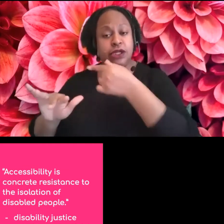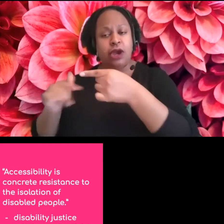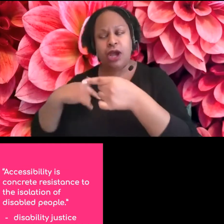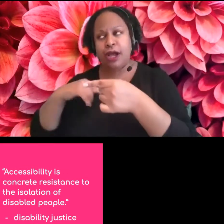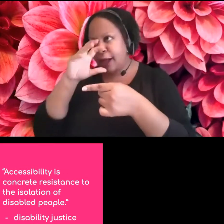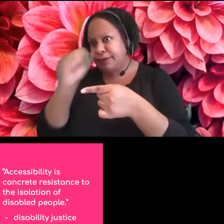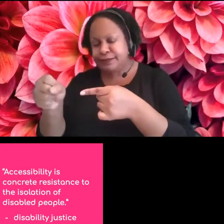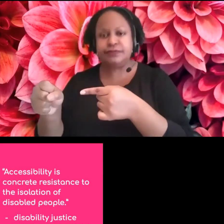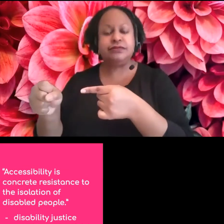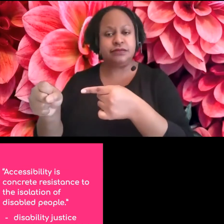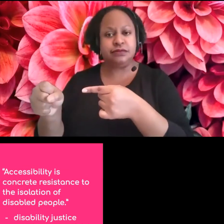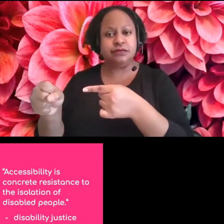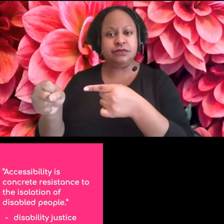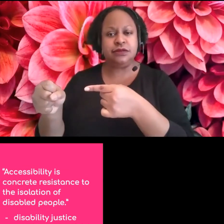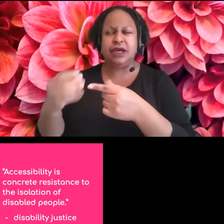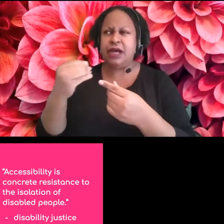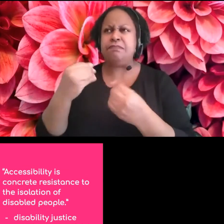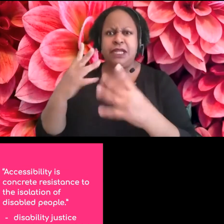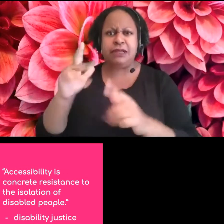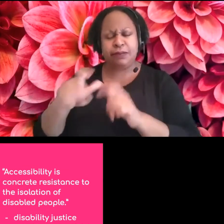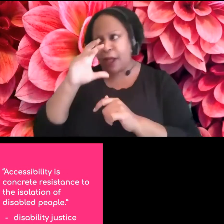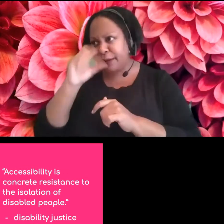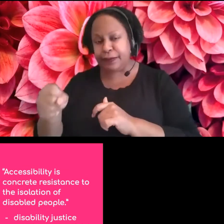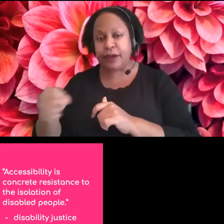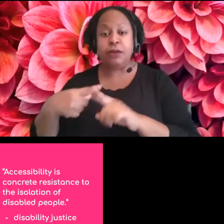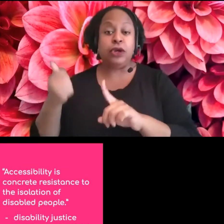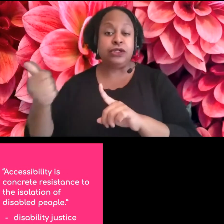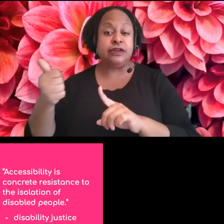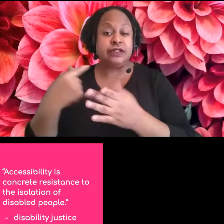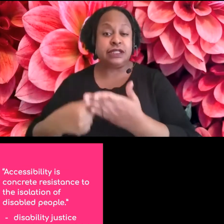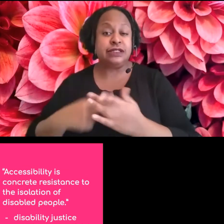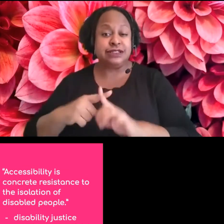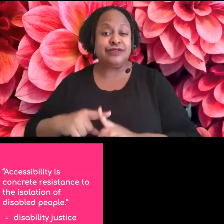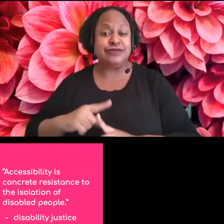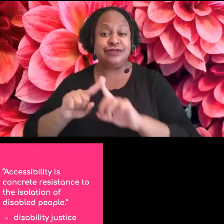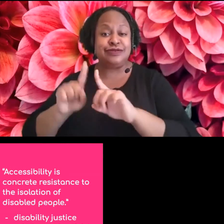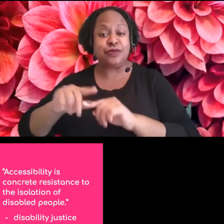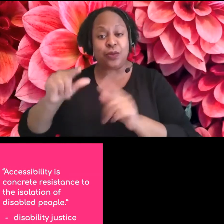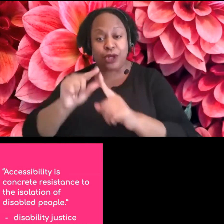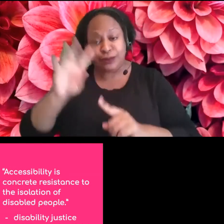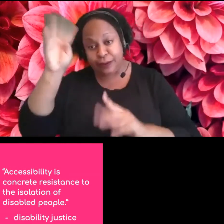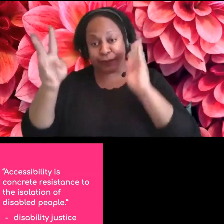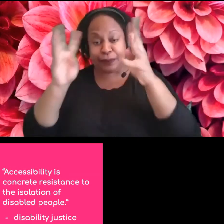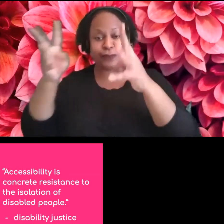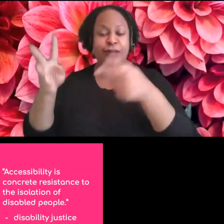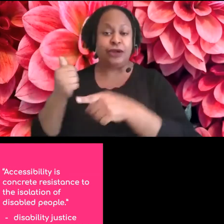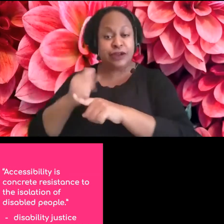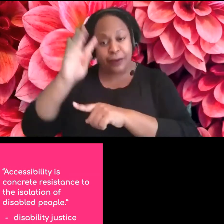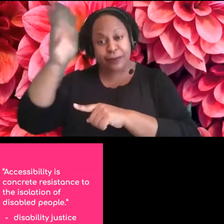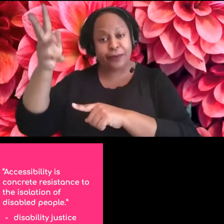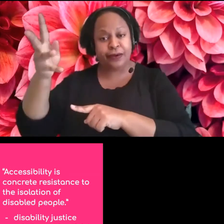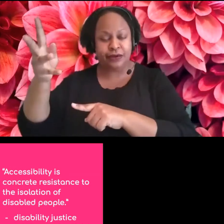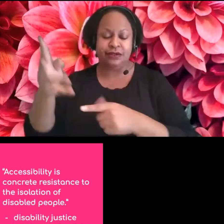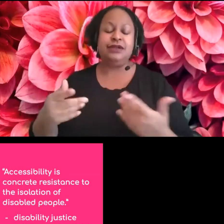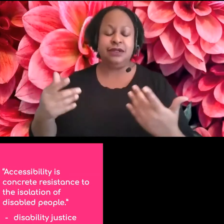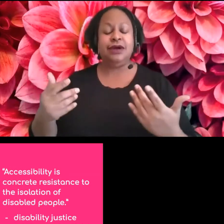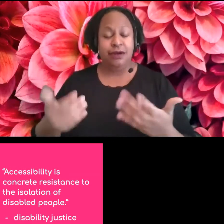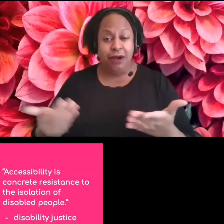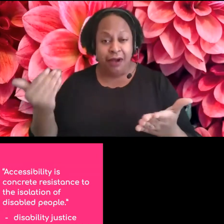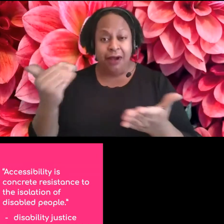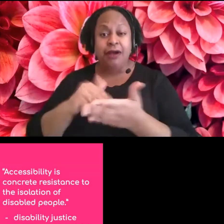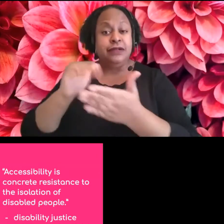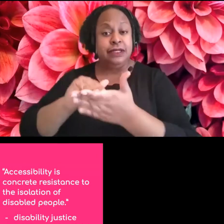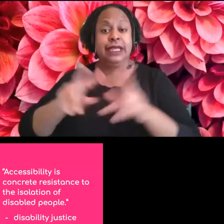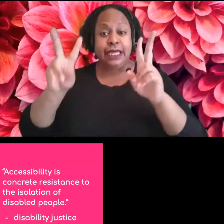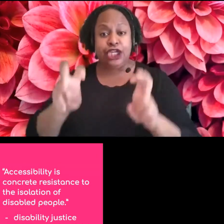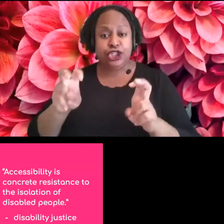terms that she has coined, she doesn't feel comfortable saying she's invented because there are things that have always been happening, but we just didn't have the language for yet.